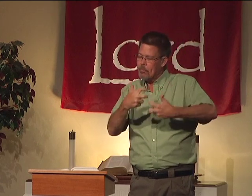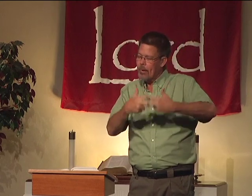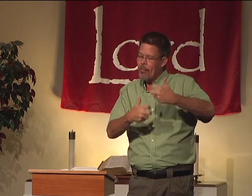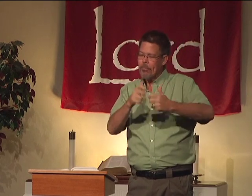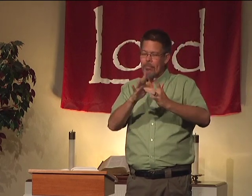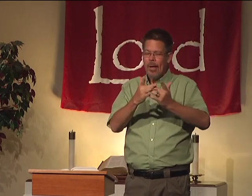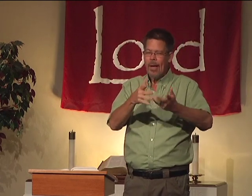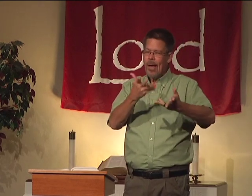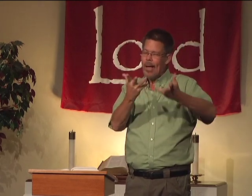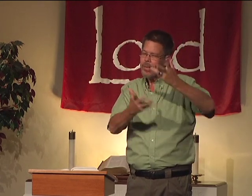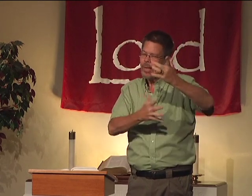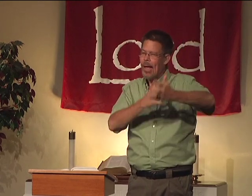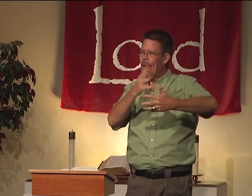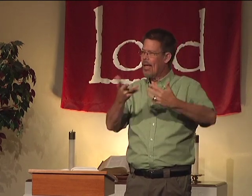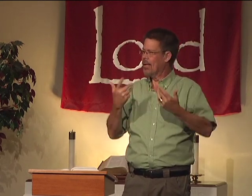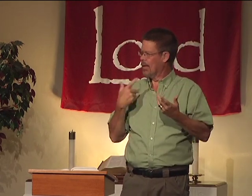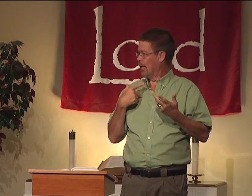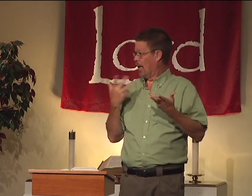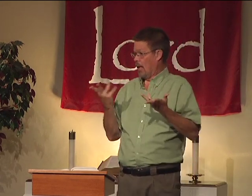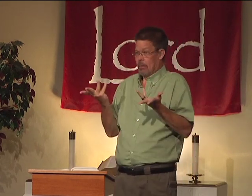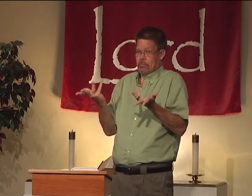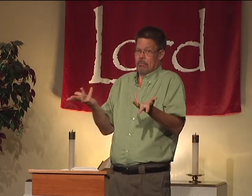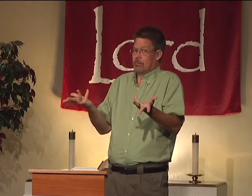can't if I have this problem and yada, yada, yada.